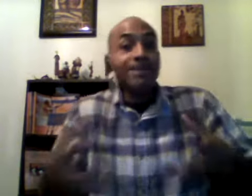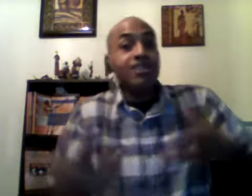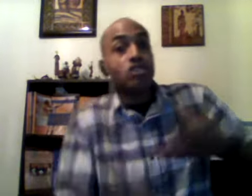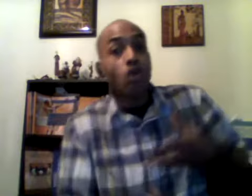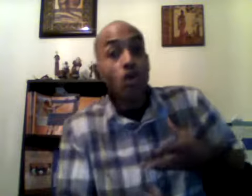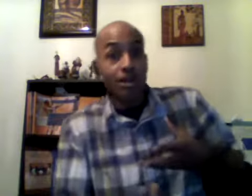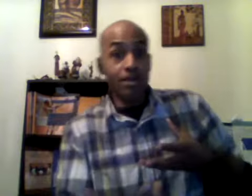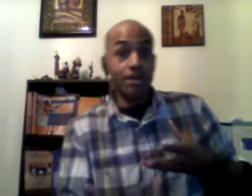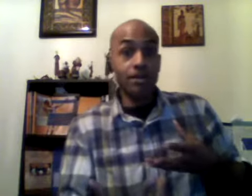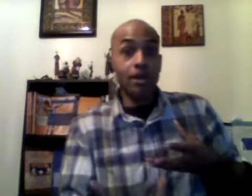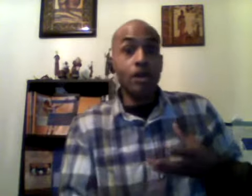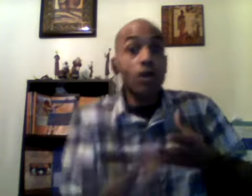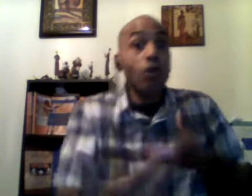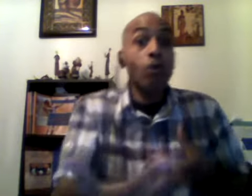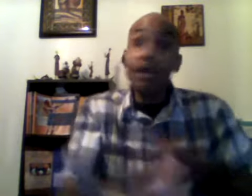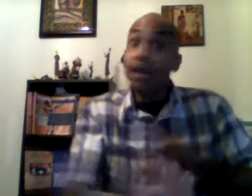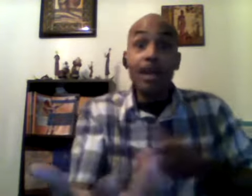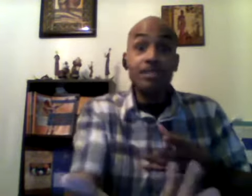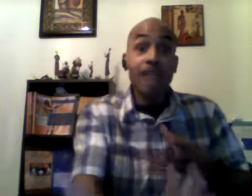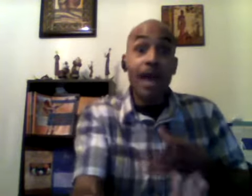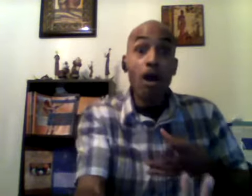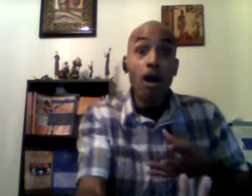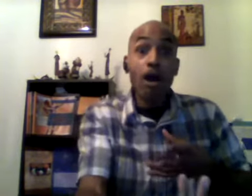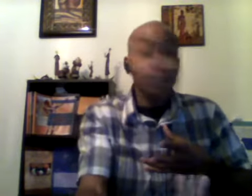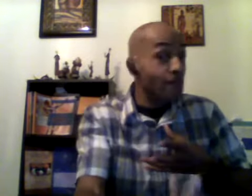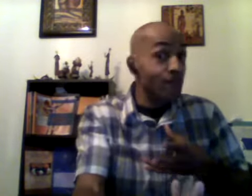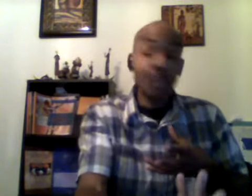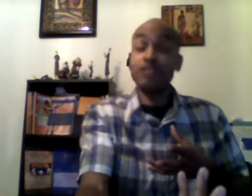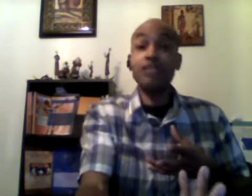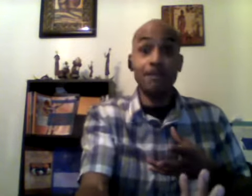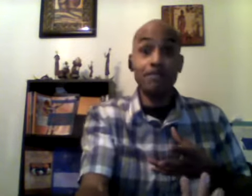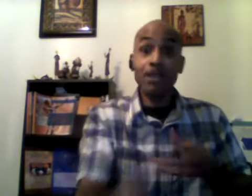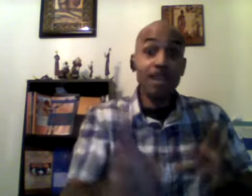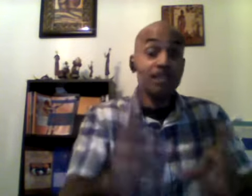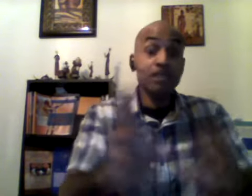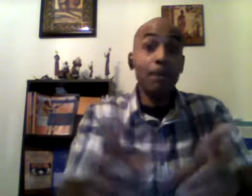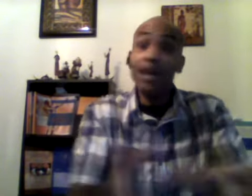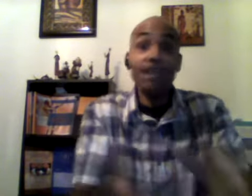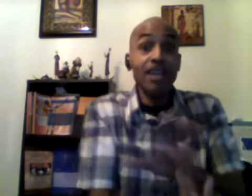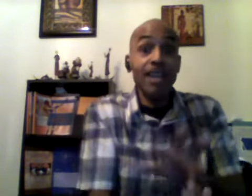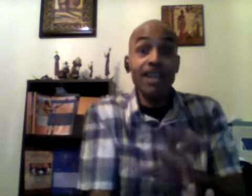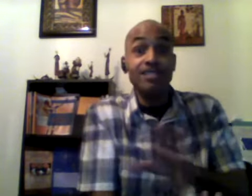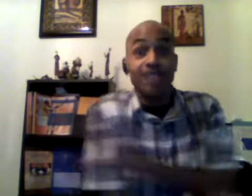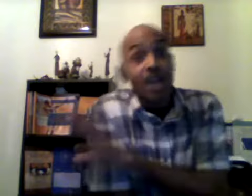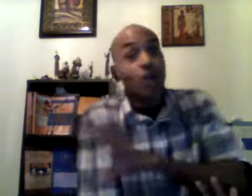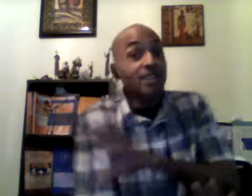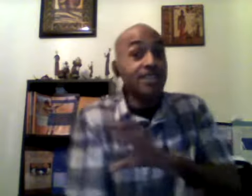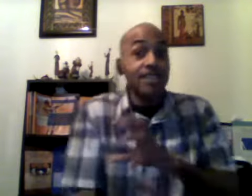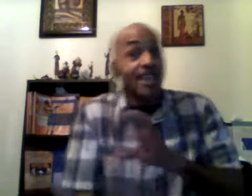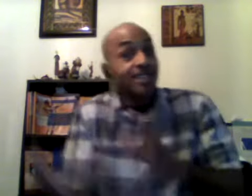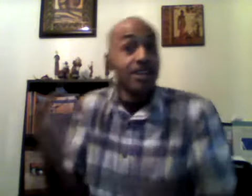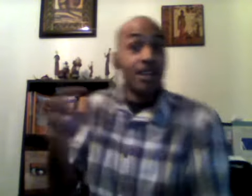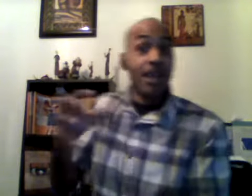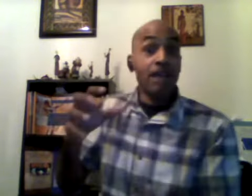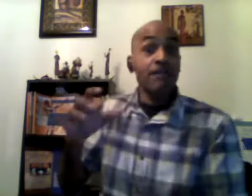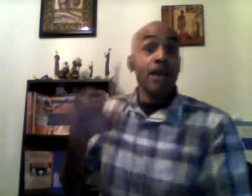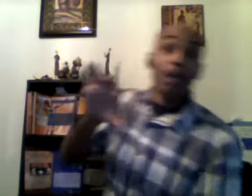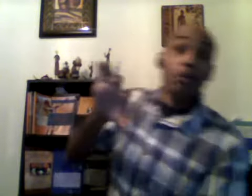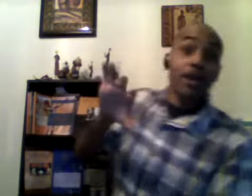distorted so we it's not hard to fix it that's the it's easy we just eat to live and we